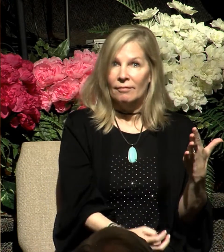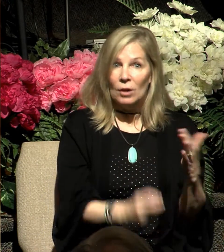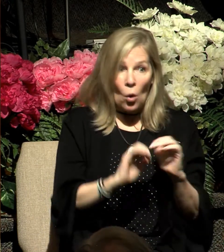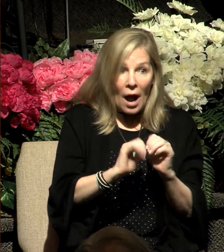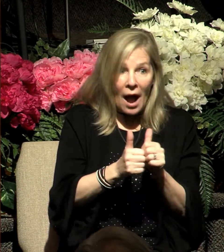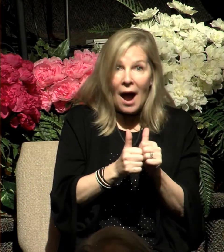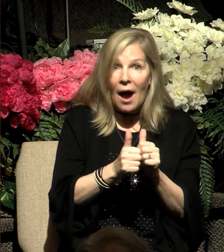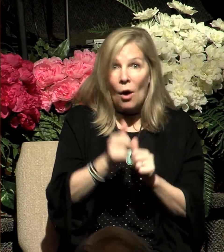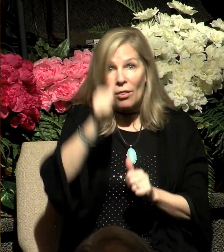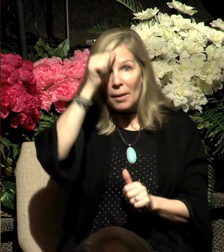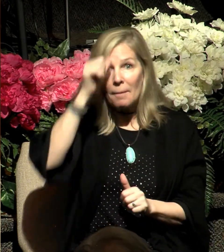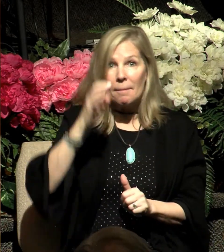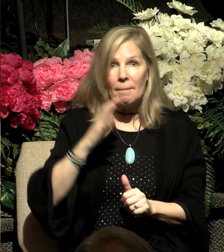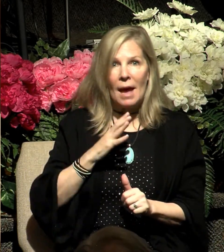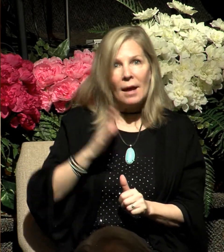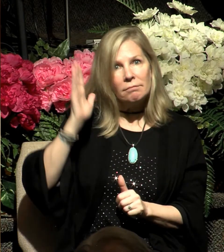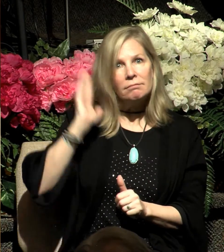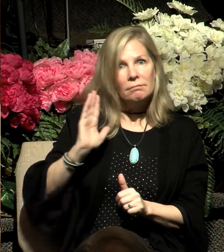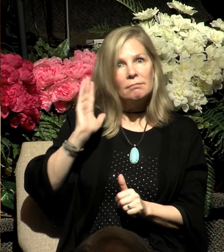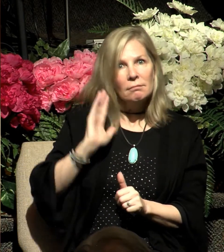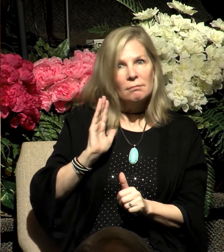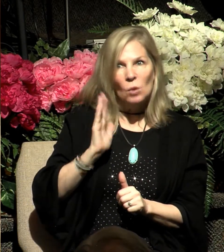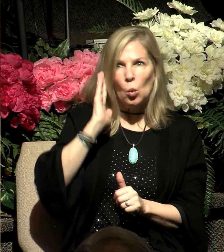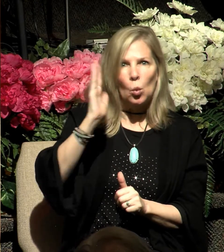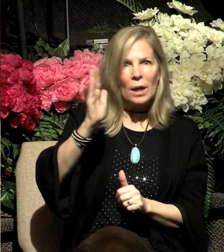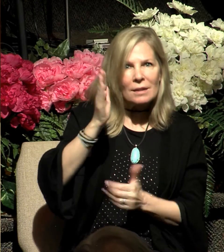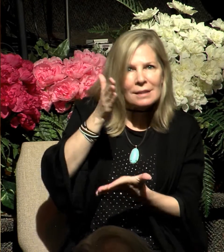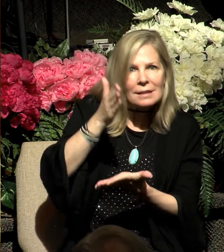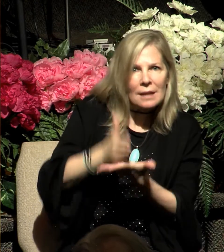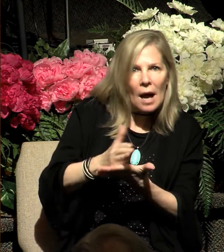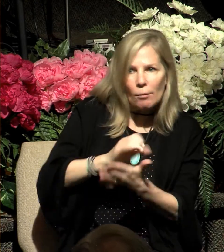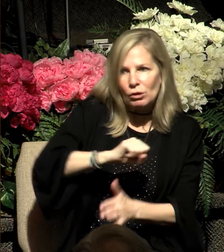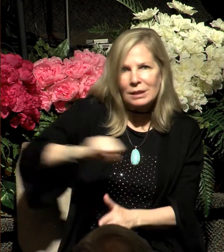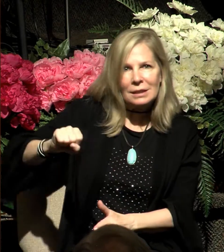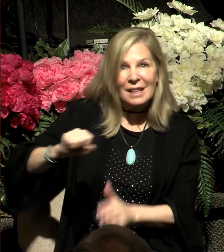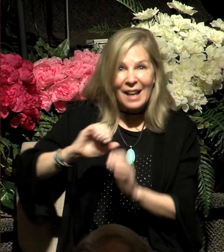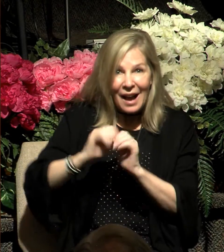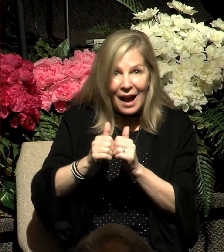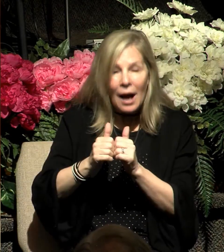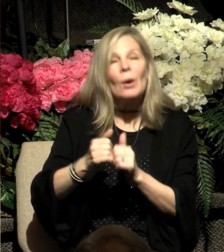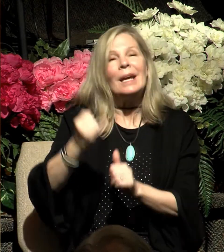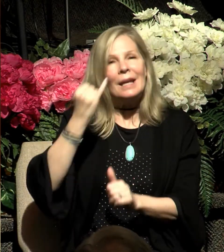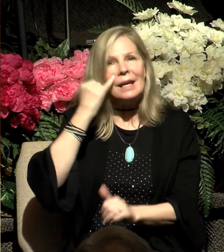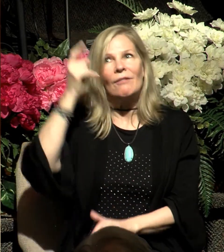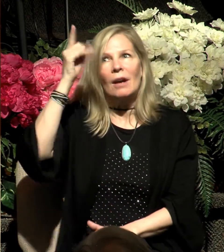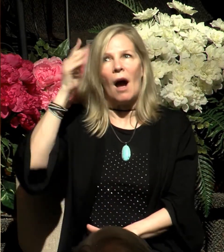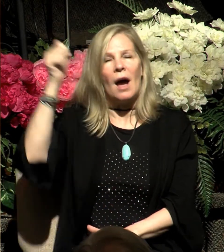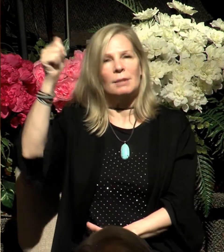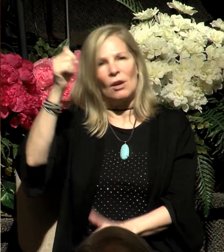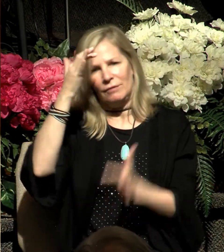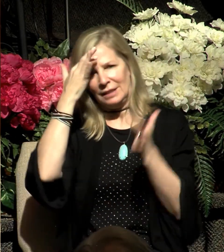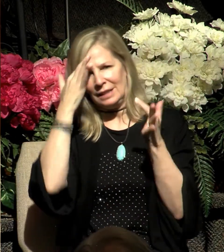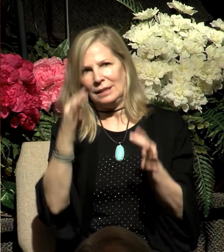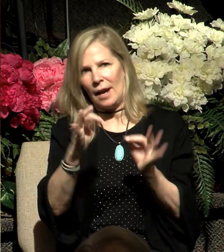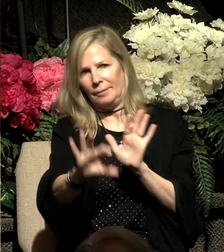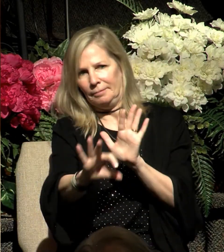Sanhedrin would ever stop resisting the Holy Spirit is if God intervened in their lives with his